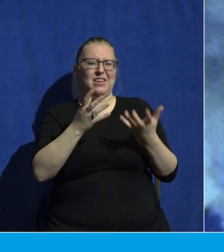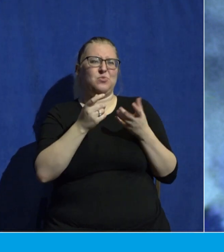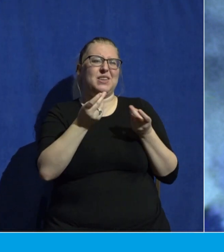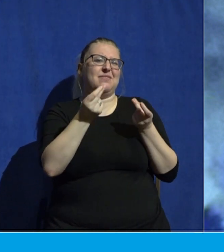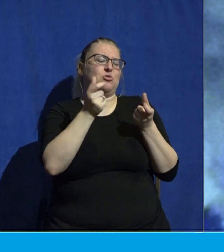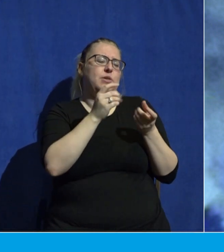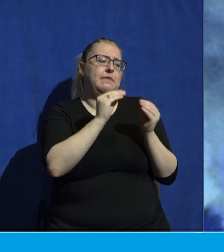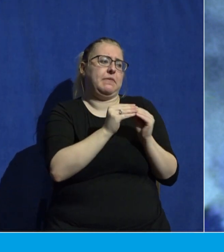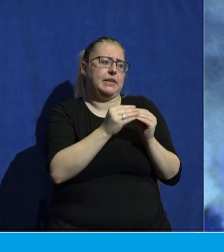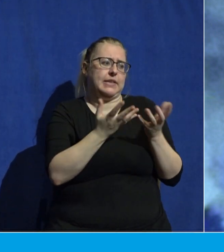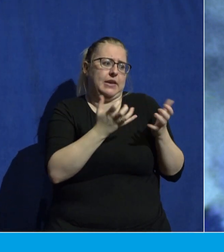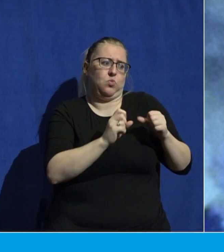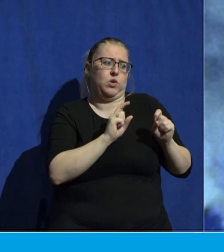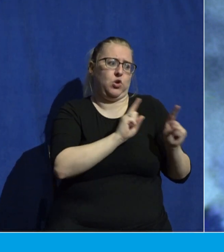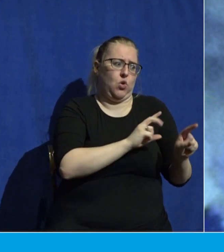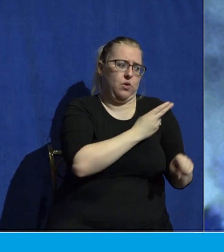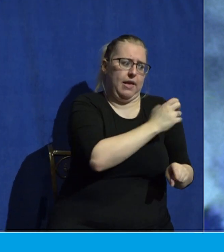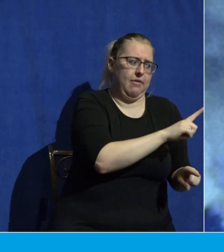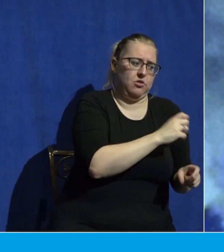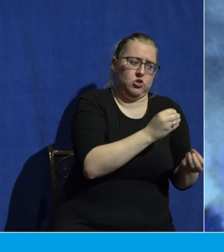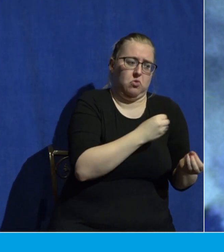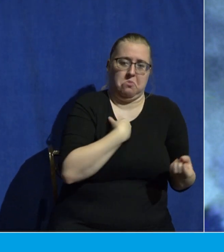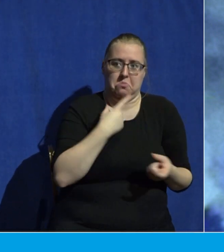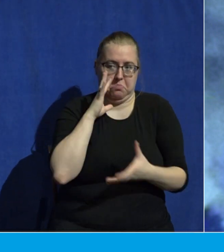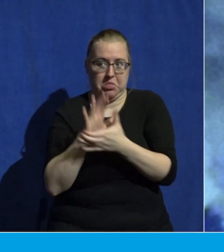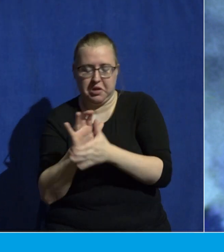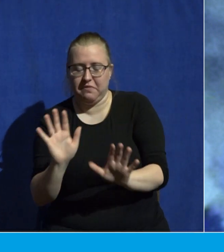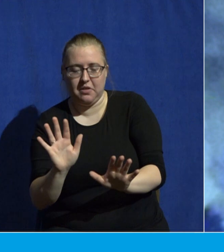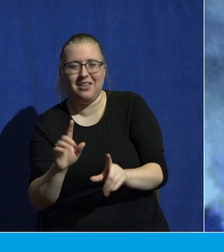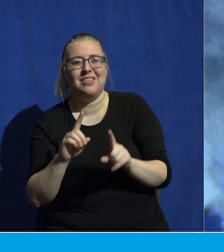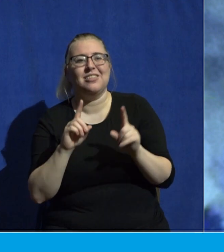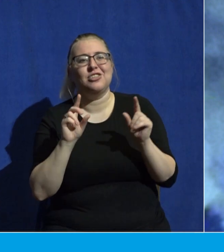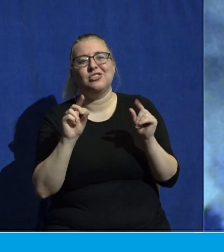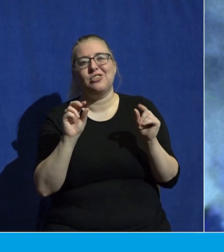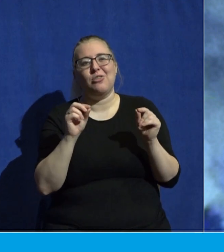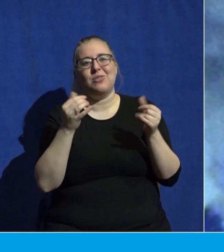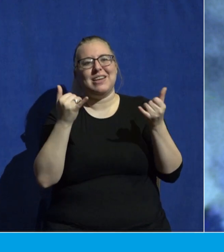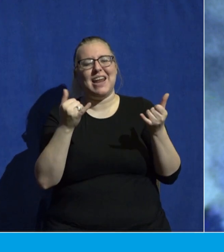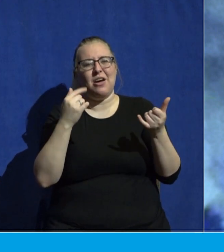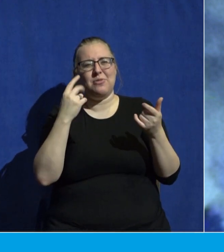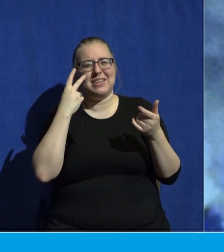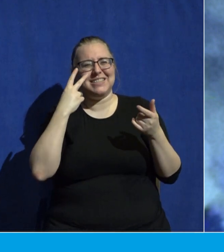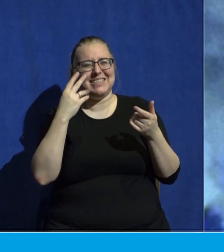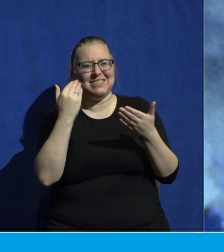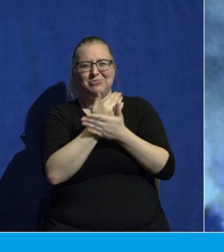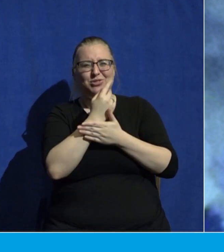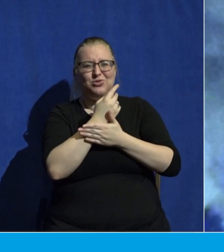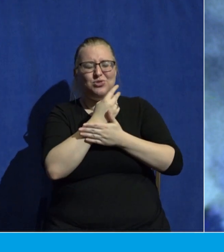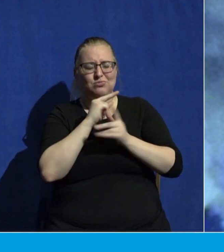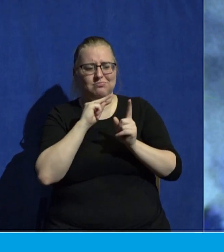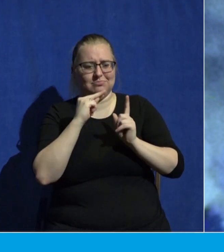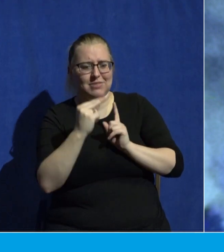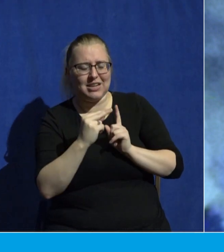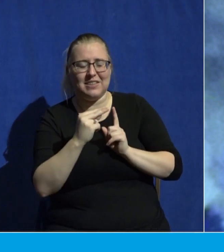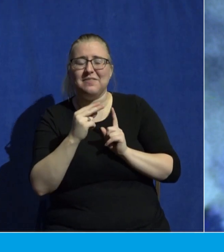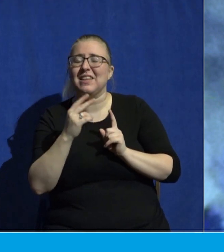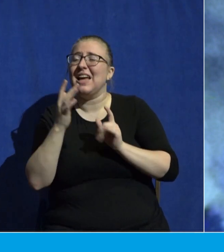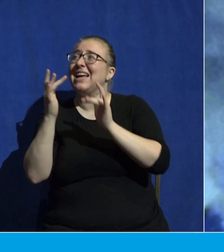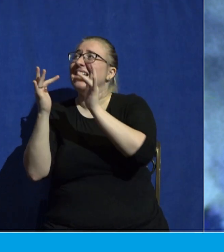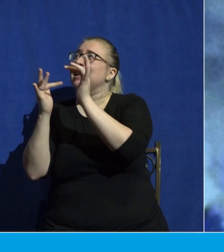of punishment. No, I see it with new eyes that the love of God in Jesus is altogether worthy of